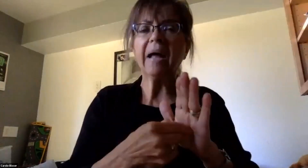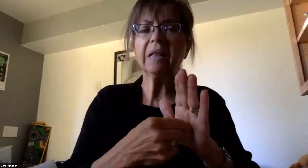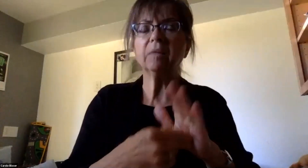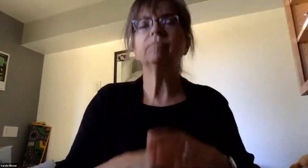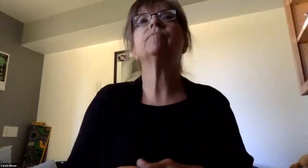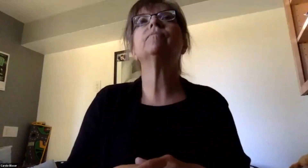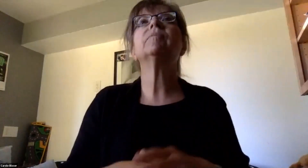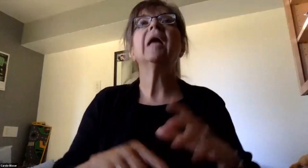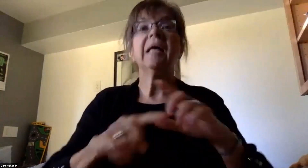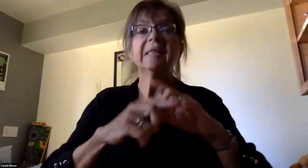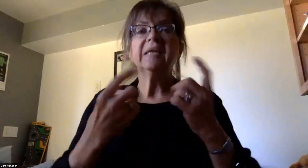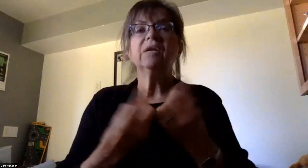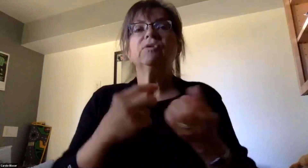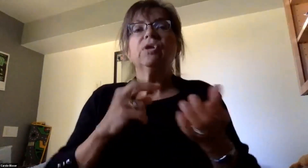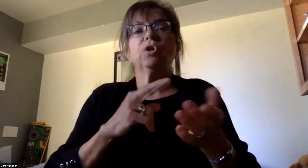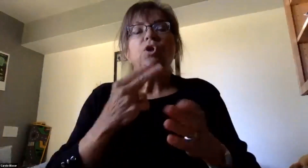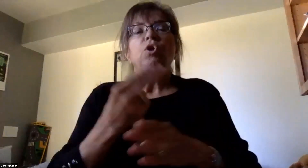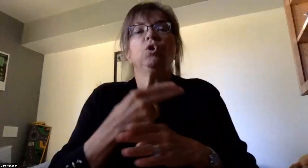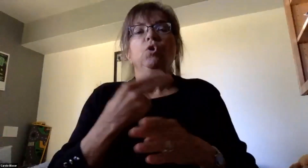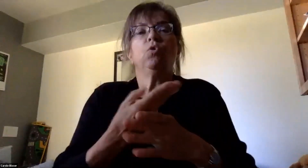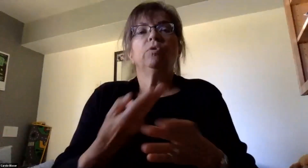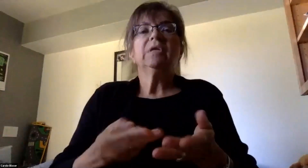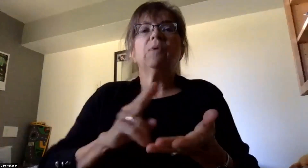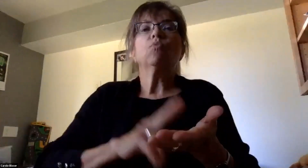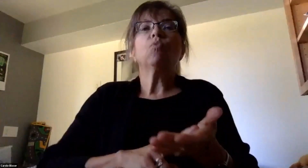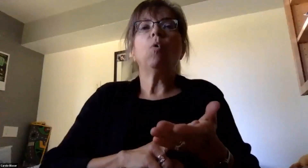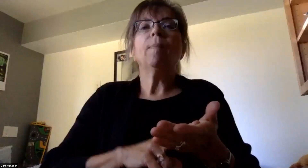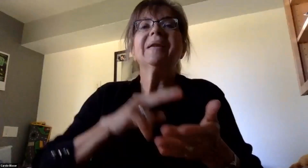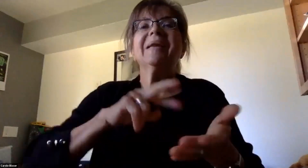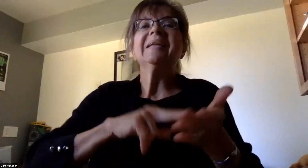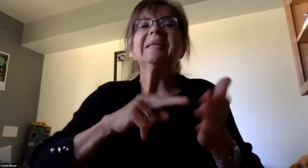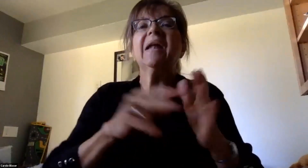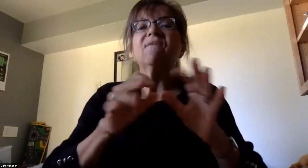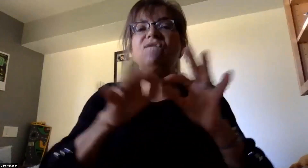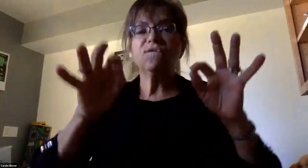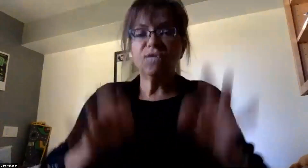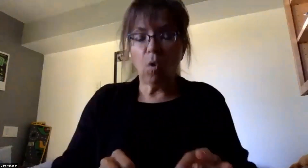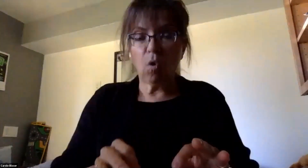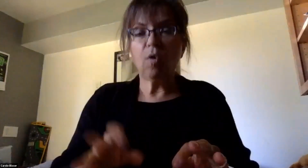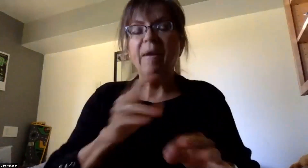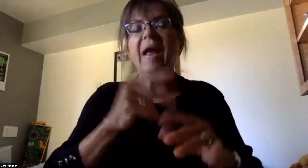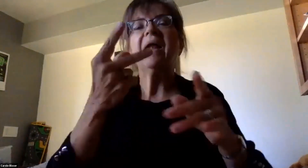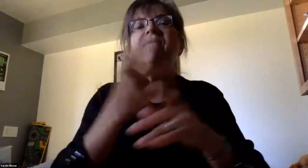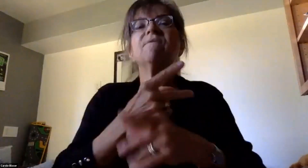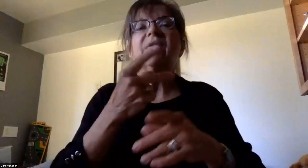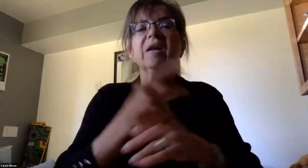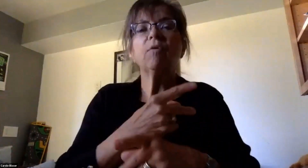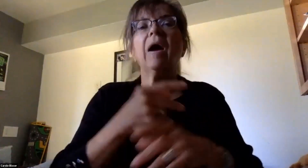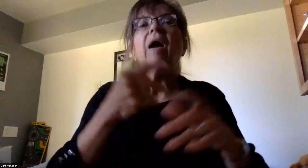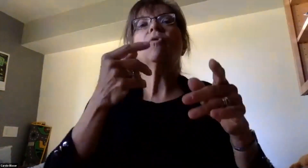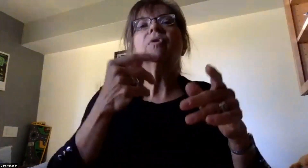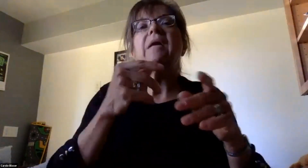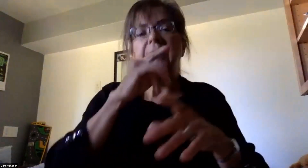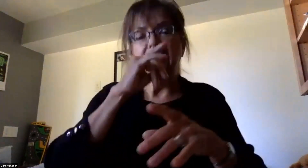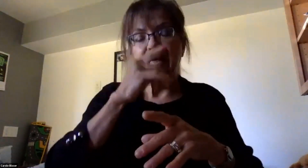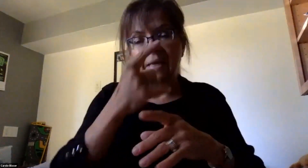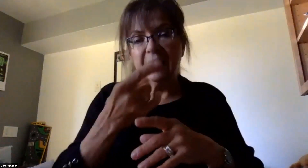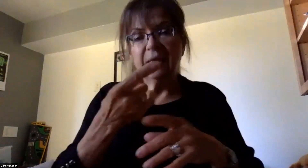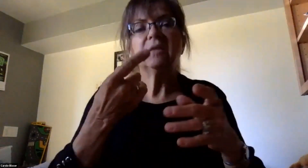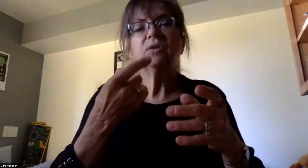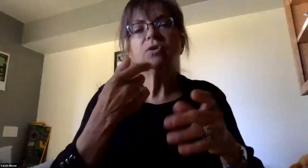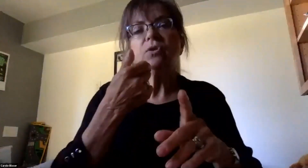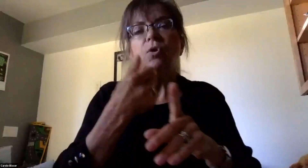used the enrollment intent form to survey the community and determine students who were selected for remote learning model and the hybrid model.